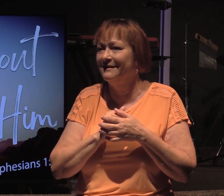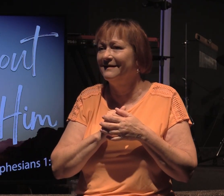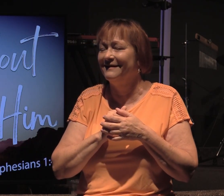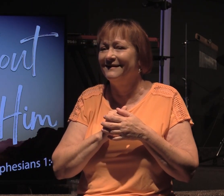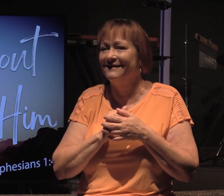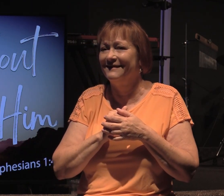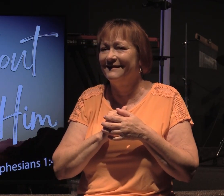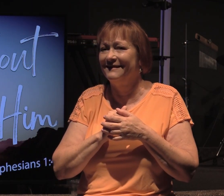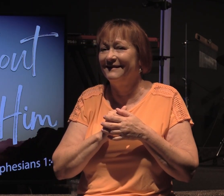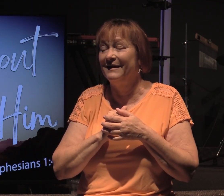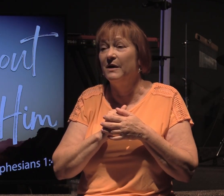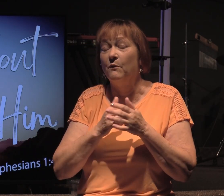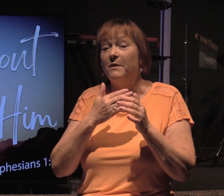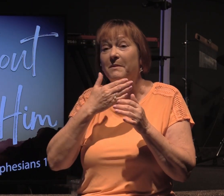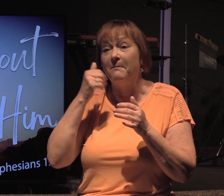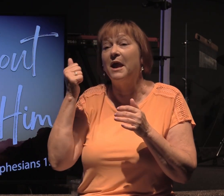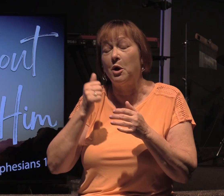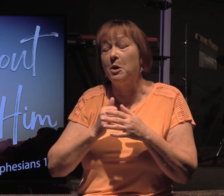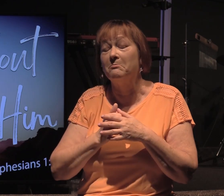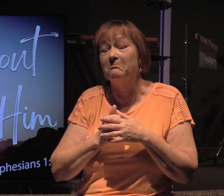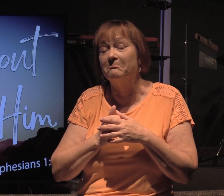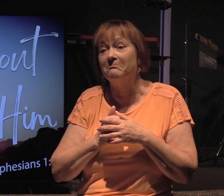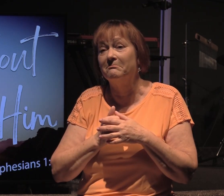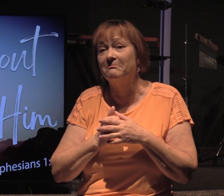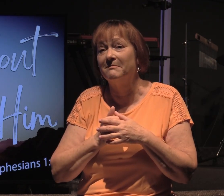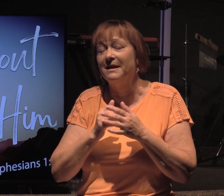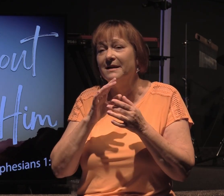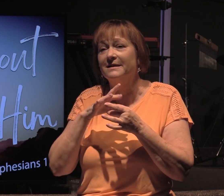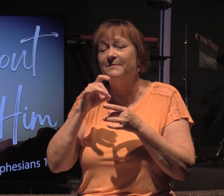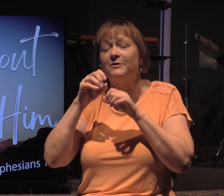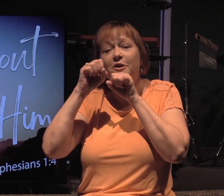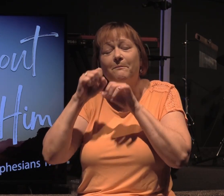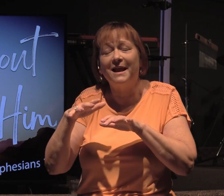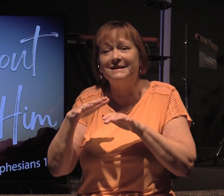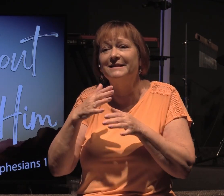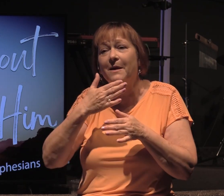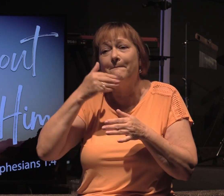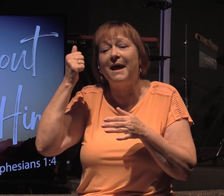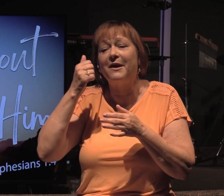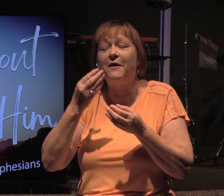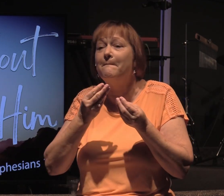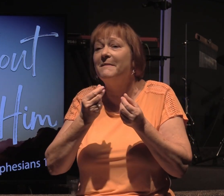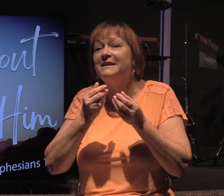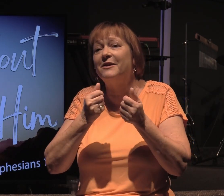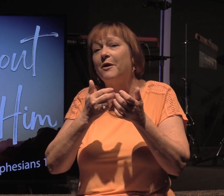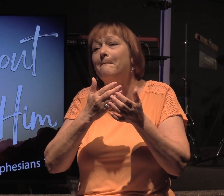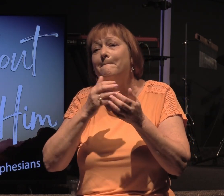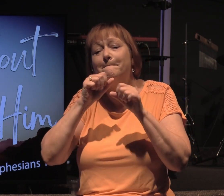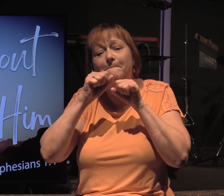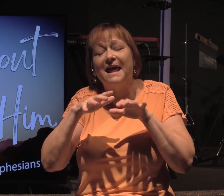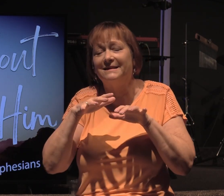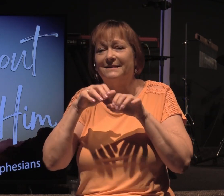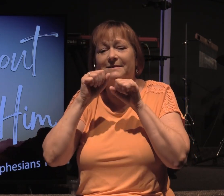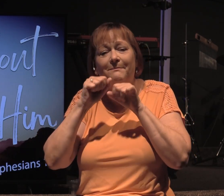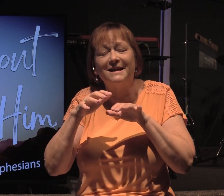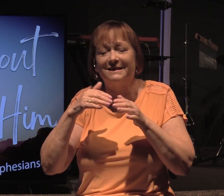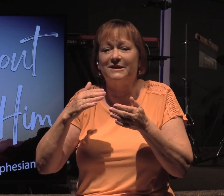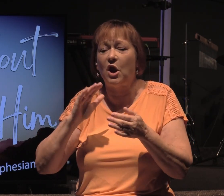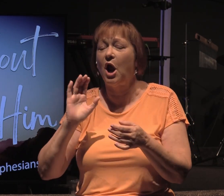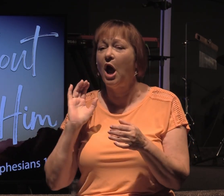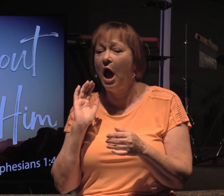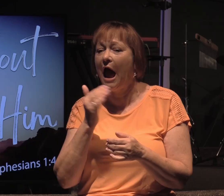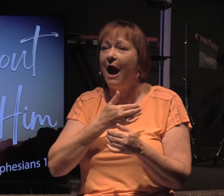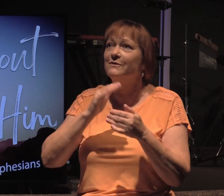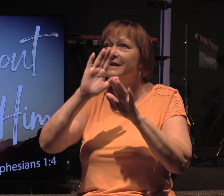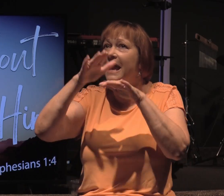we'd all be a lot better off. Spiritual blessings are far better than material blessings. These blessings are ours in